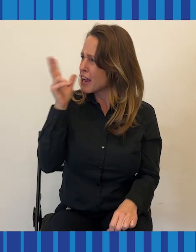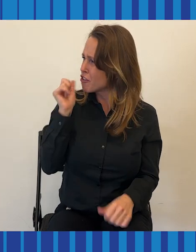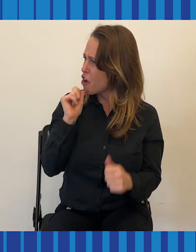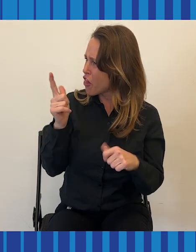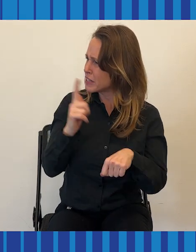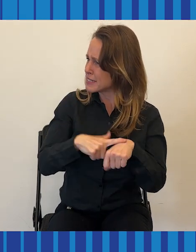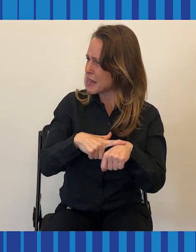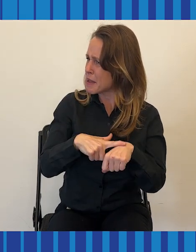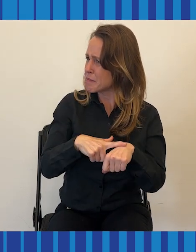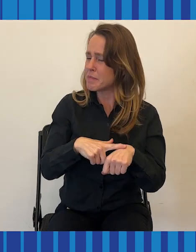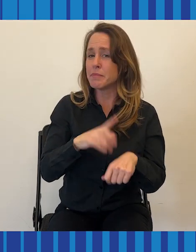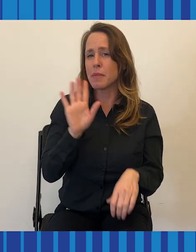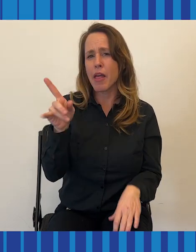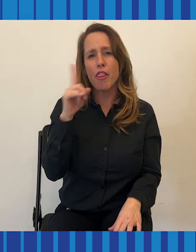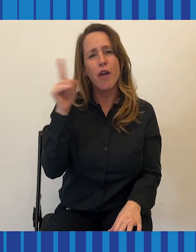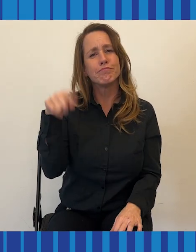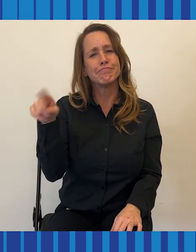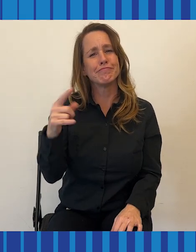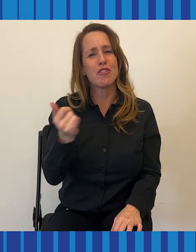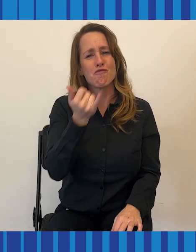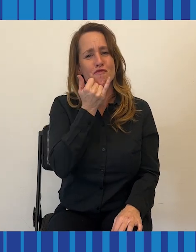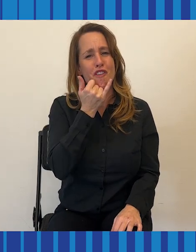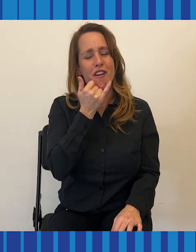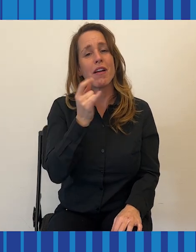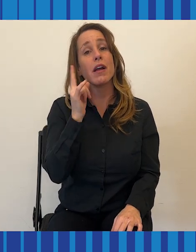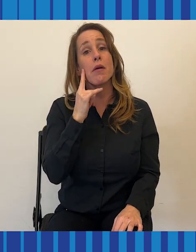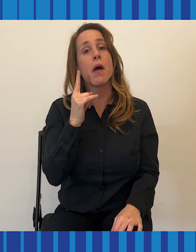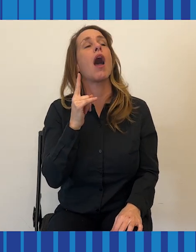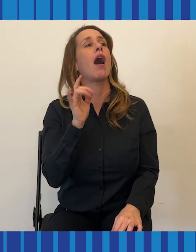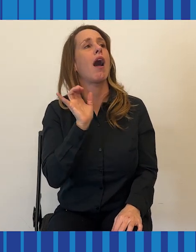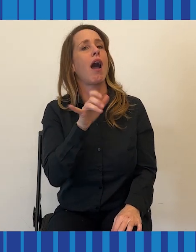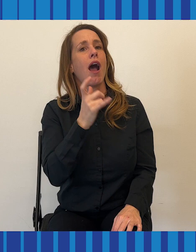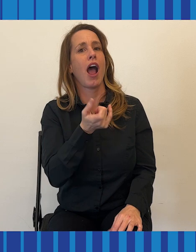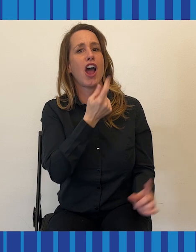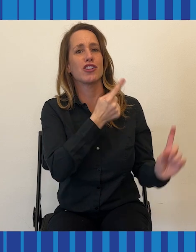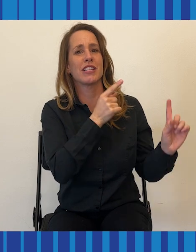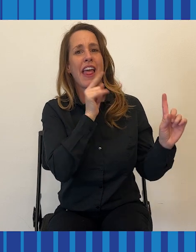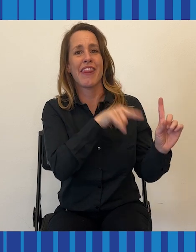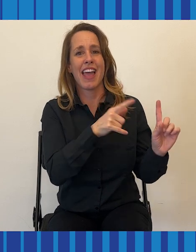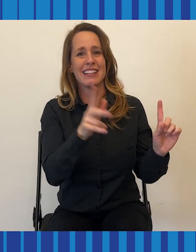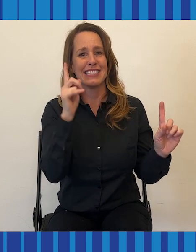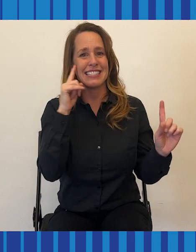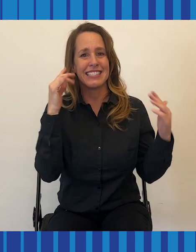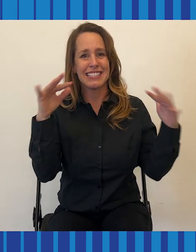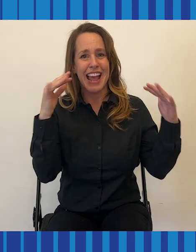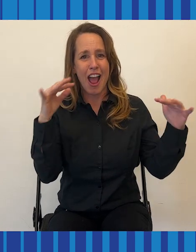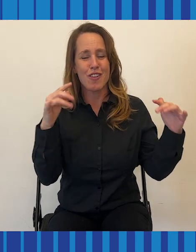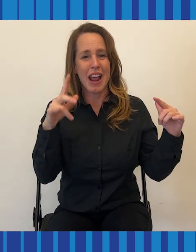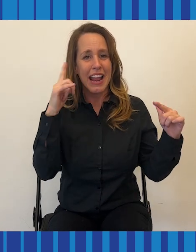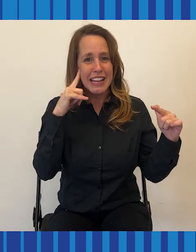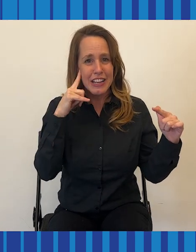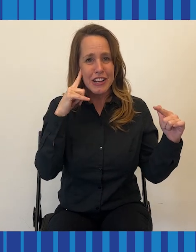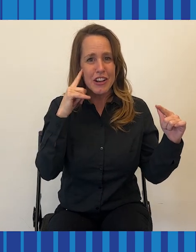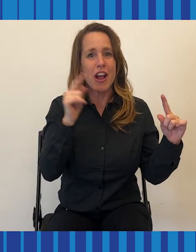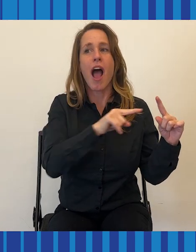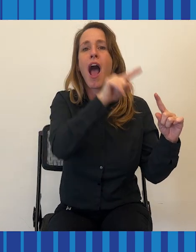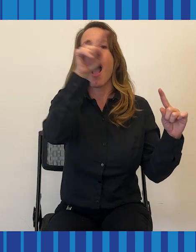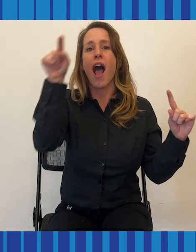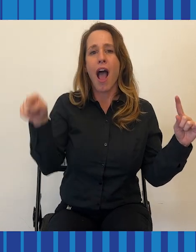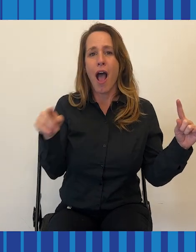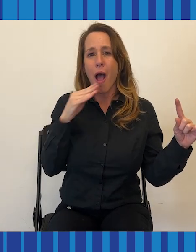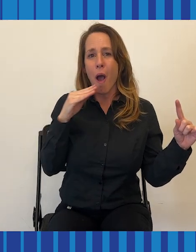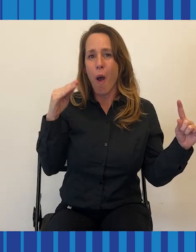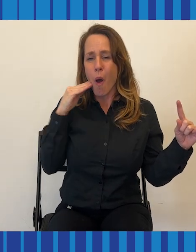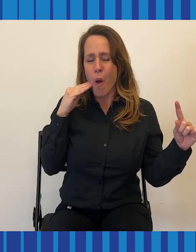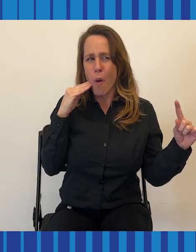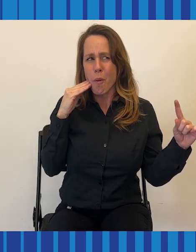So I don't, you know, maybe they're wrong or what. You know, I didn't put two and two together that, you know, when I'm at the lake and hearing